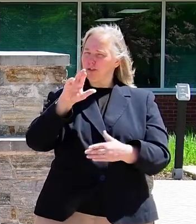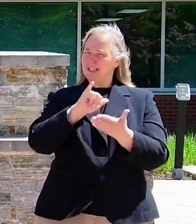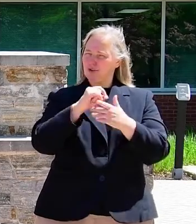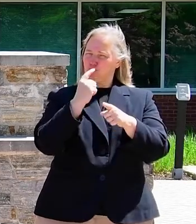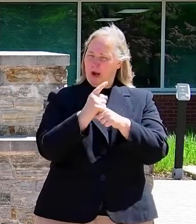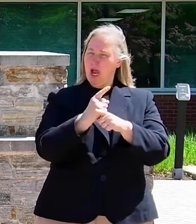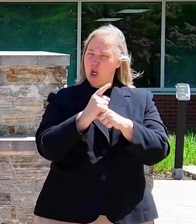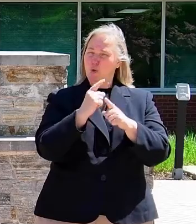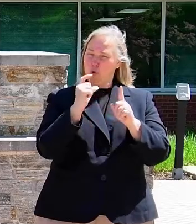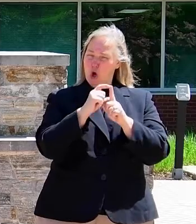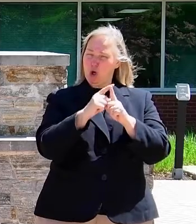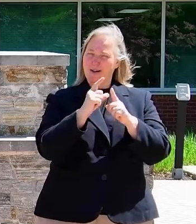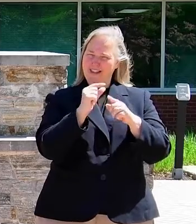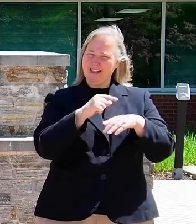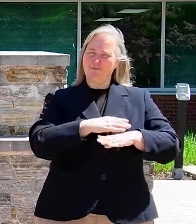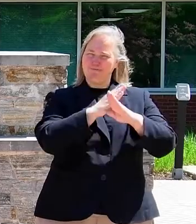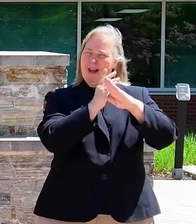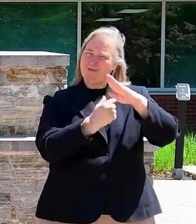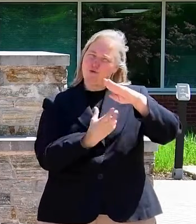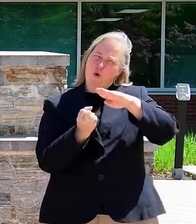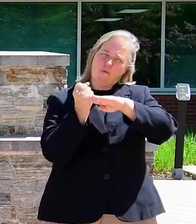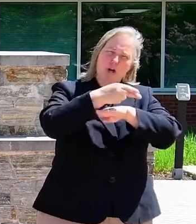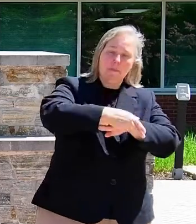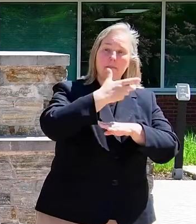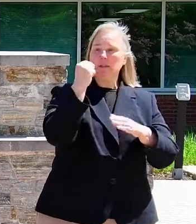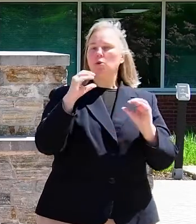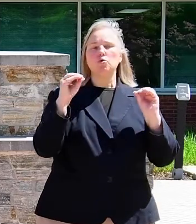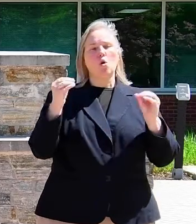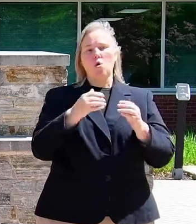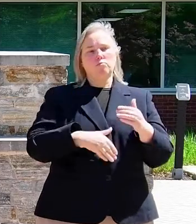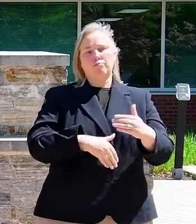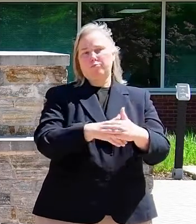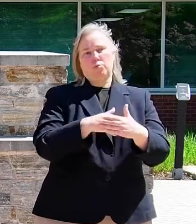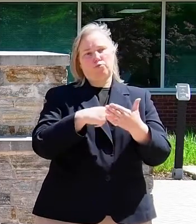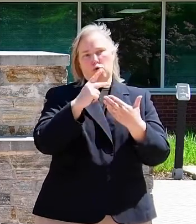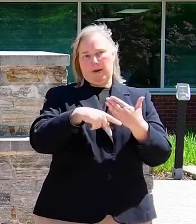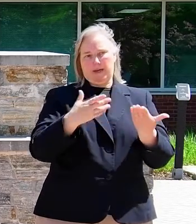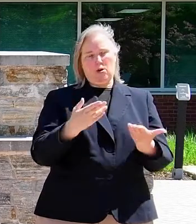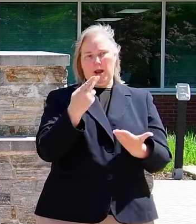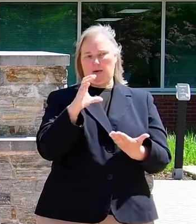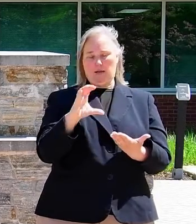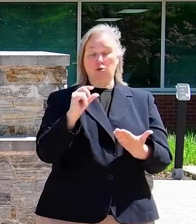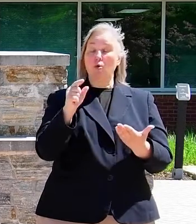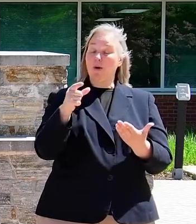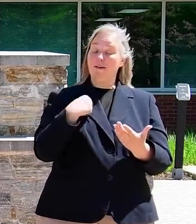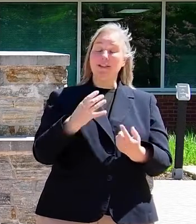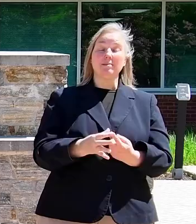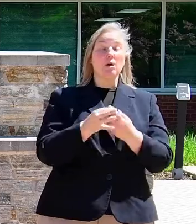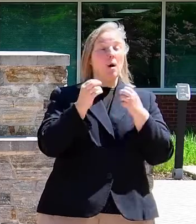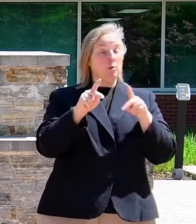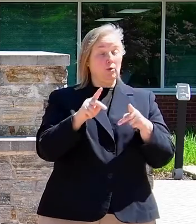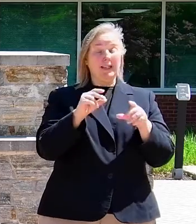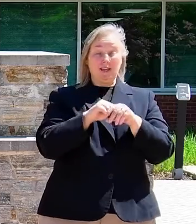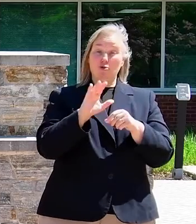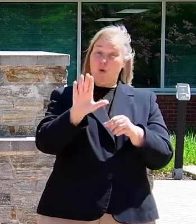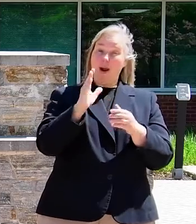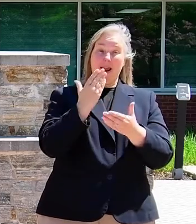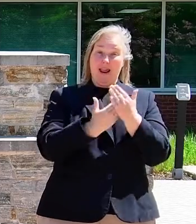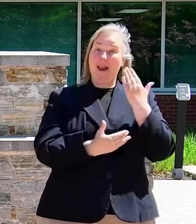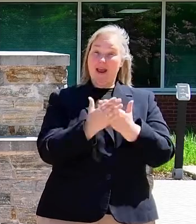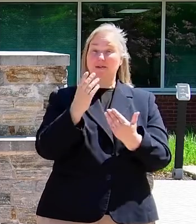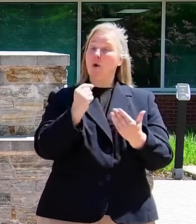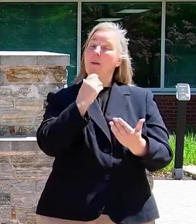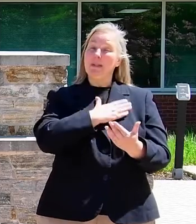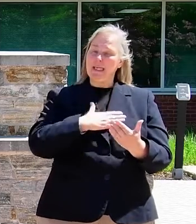overcome because we do not have a prenatal care program here in Howard County. So you have a special opportunity in your hands. Please protect,